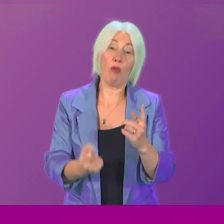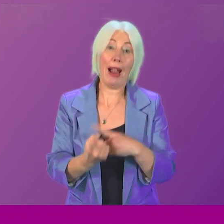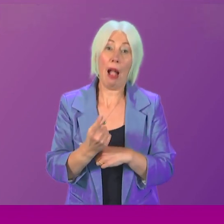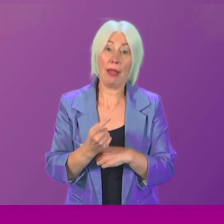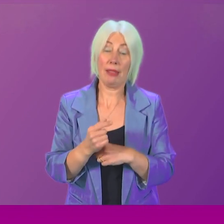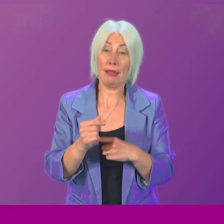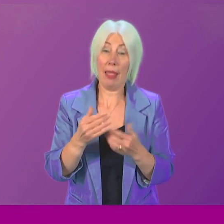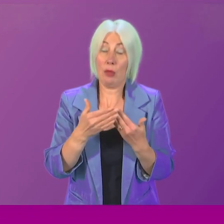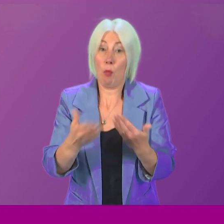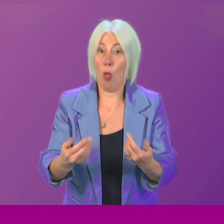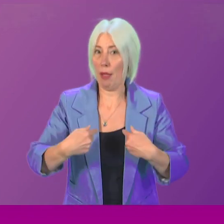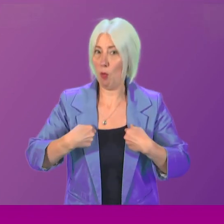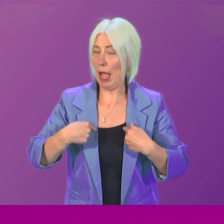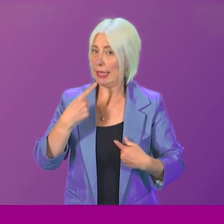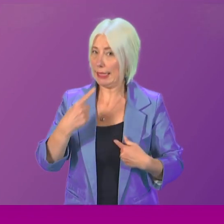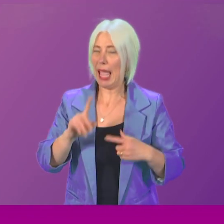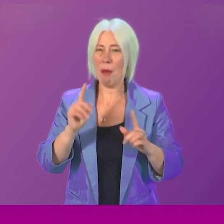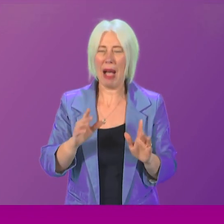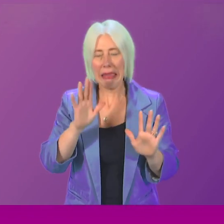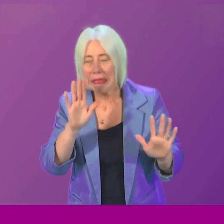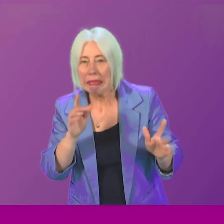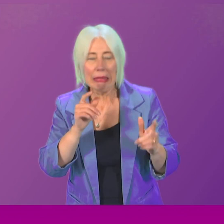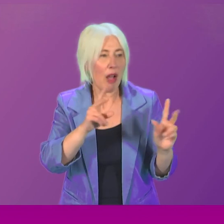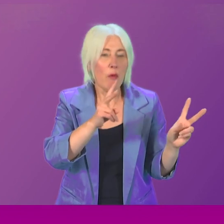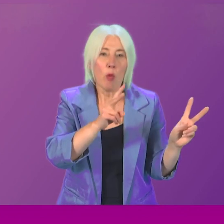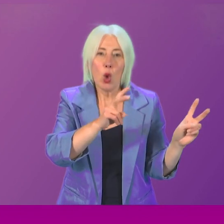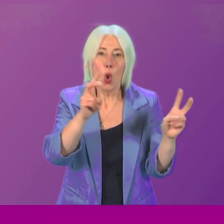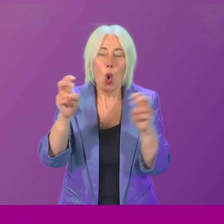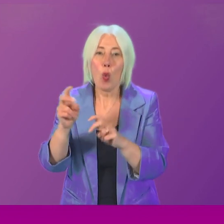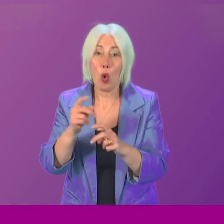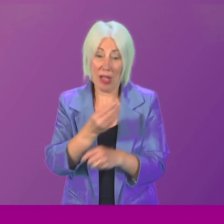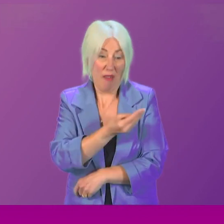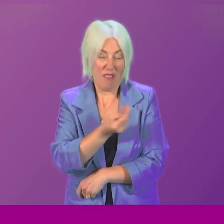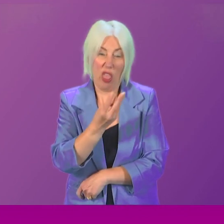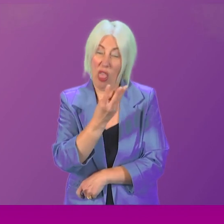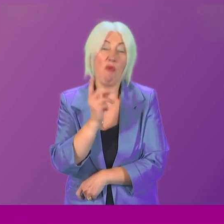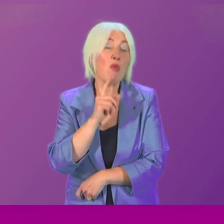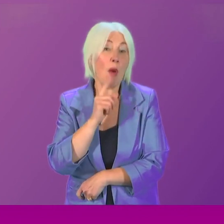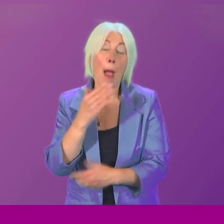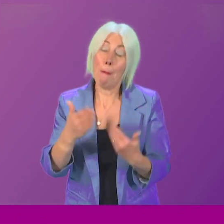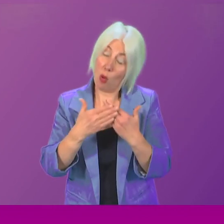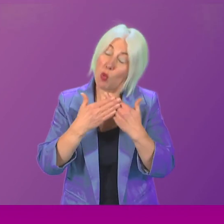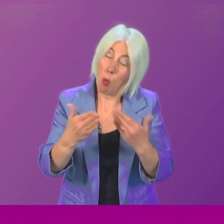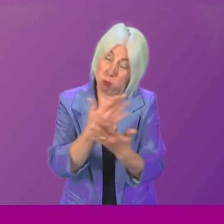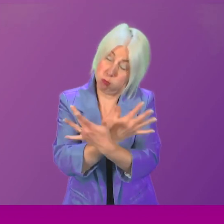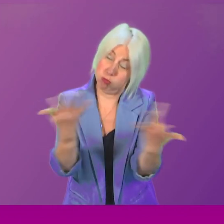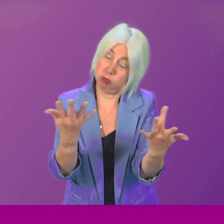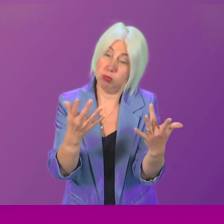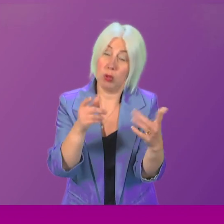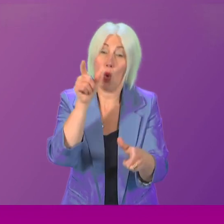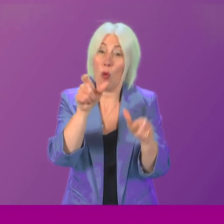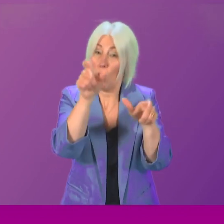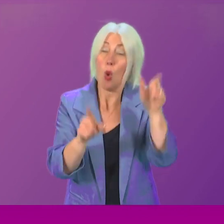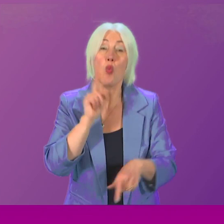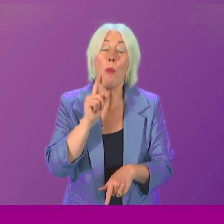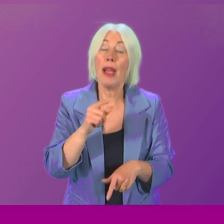can. But I'm conscious in quoting some women that there are many, many more who weren't quoted. And I want to pay tribute to every woman,